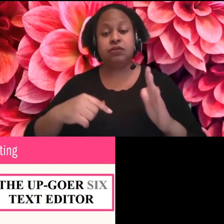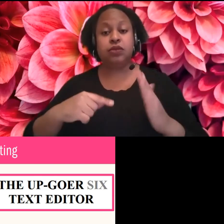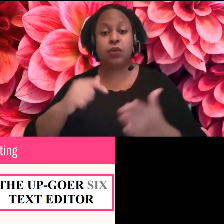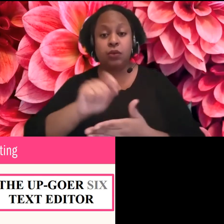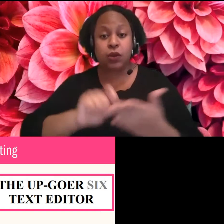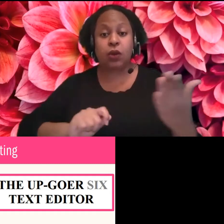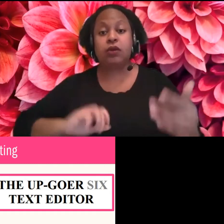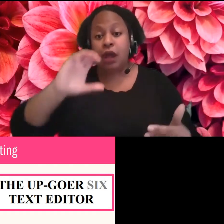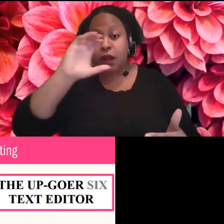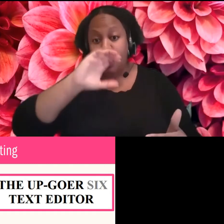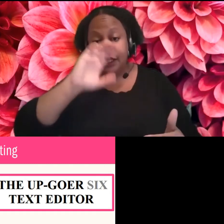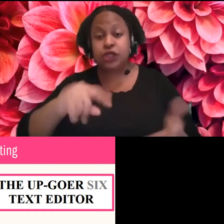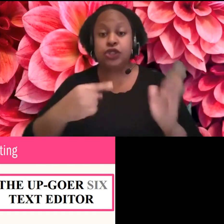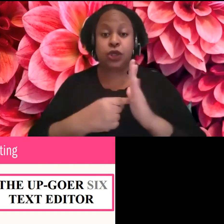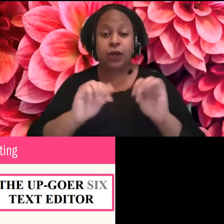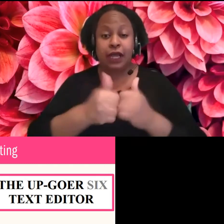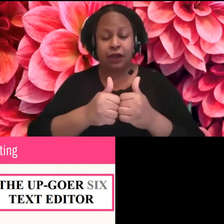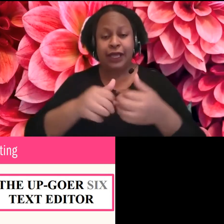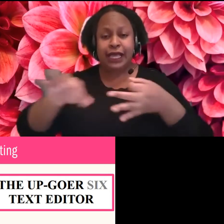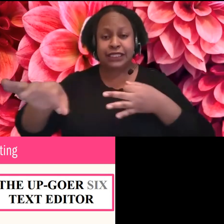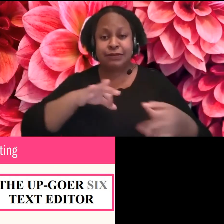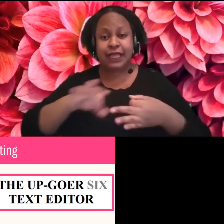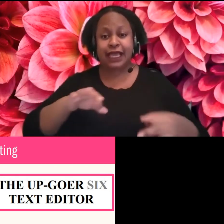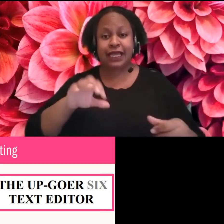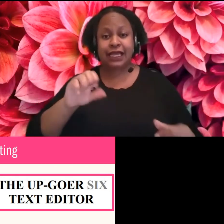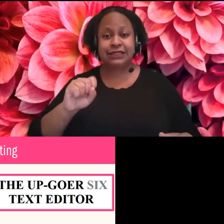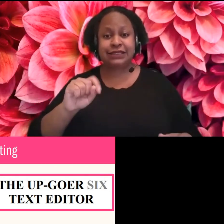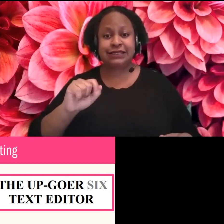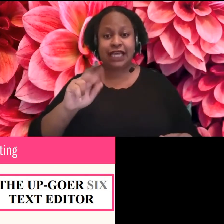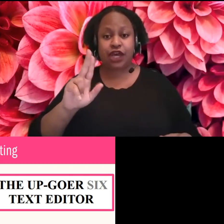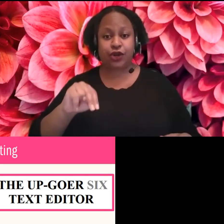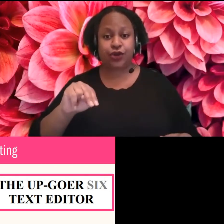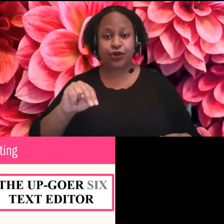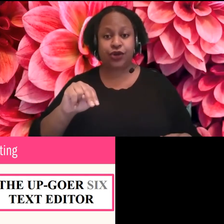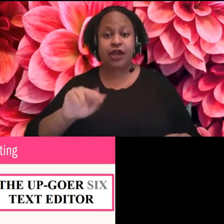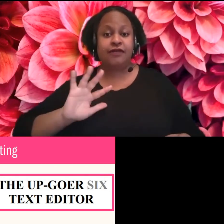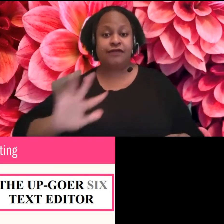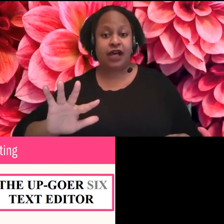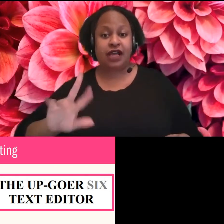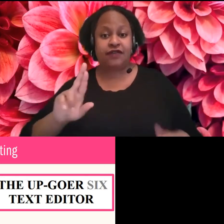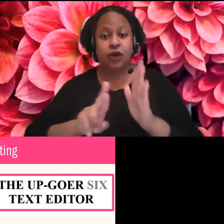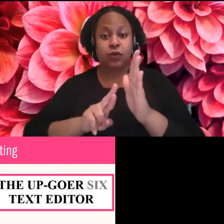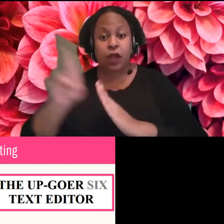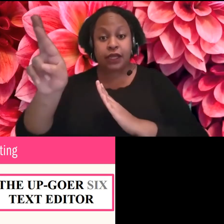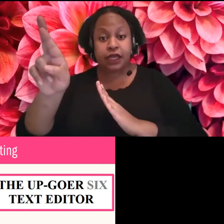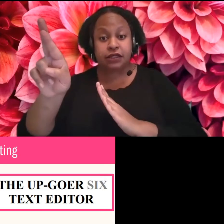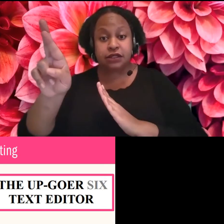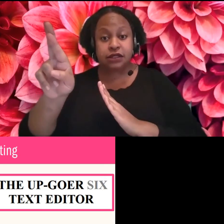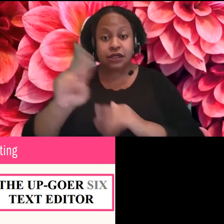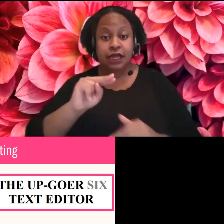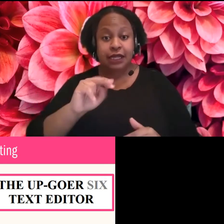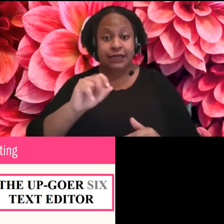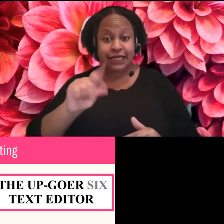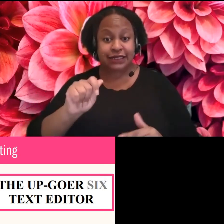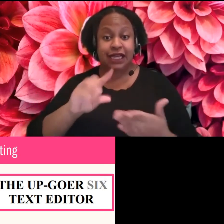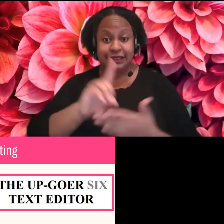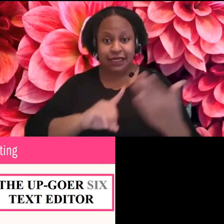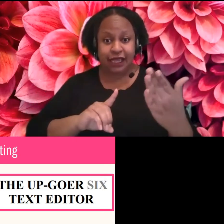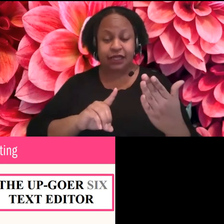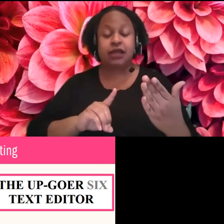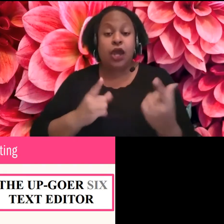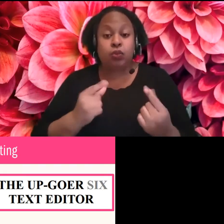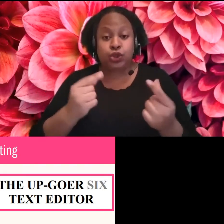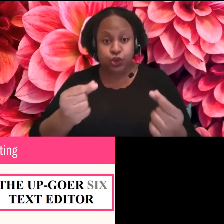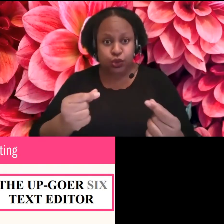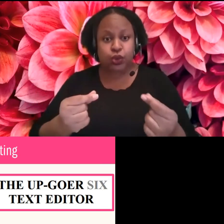from NASA using only the most 1000 common words, which is incredibly difficult. And so